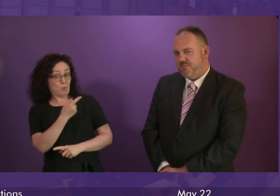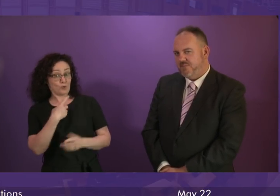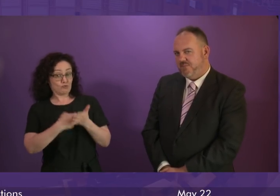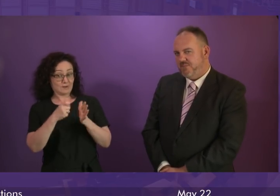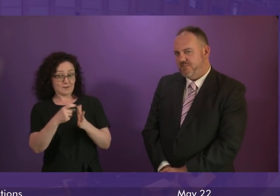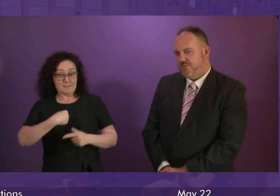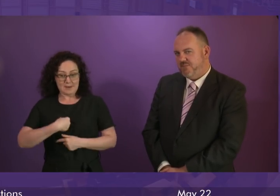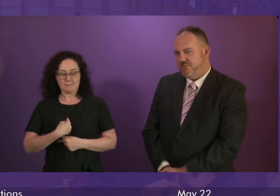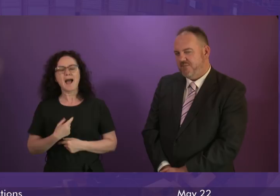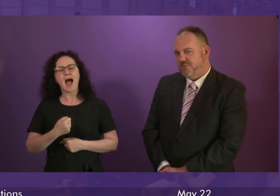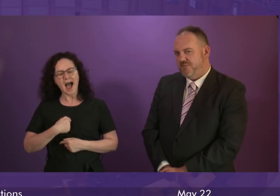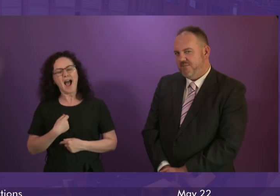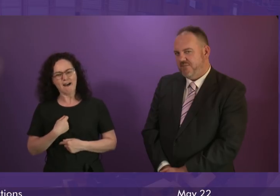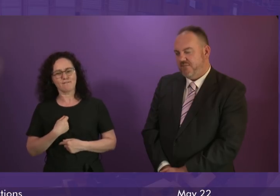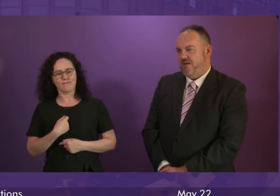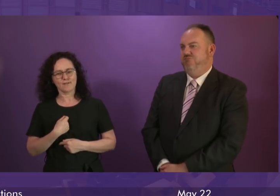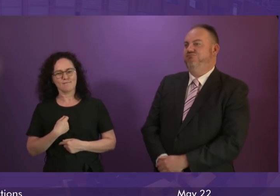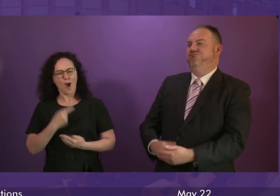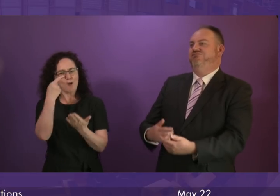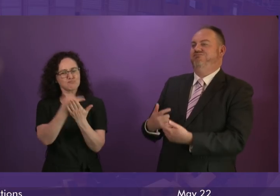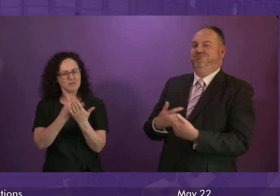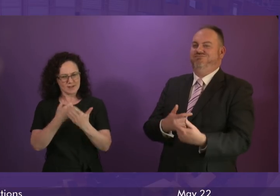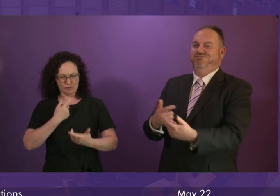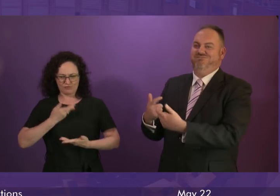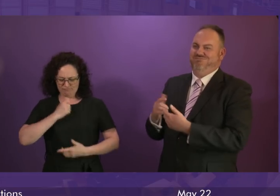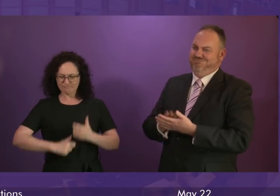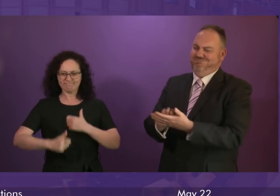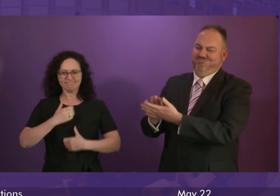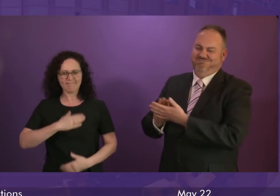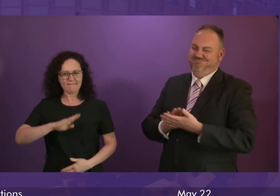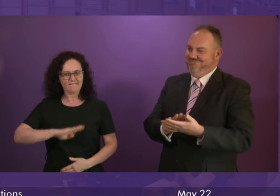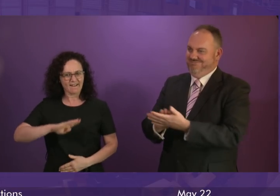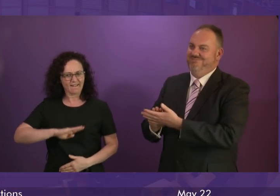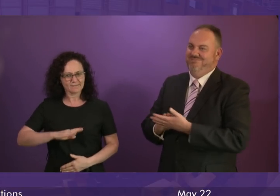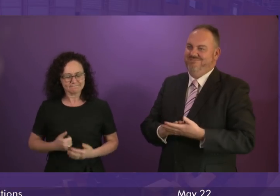this. I've got principles, and I stick to my principles.